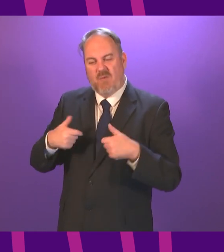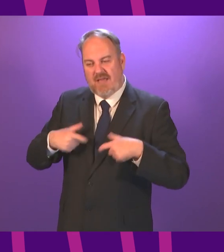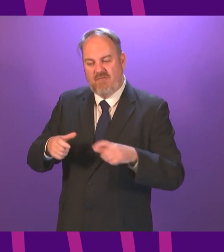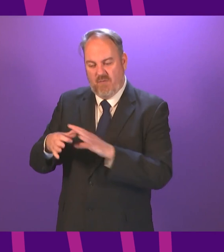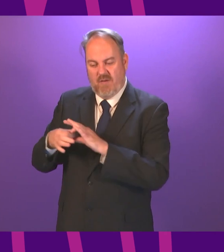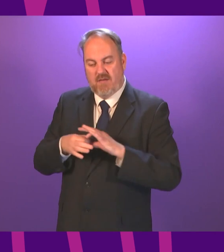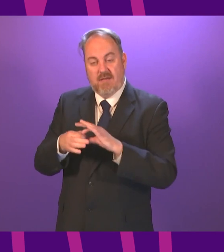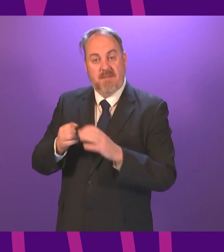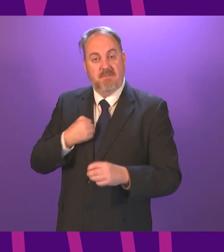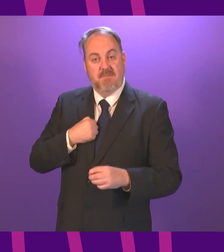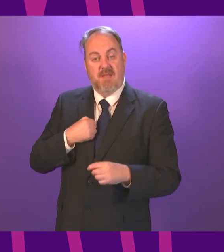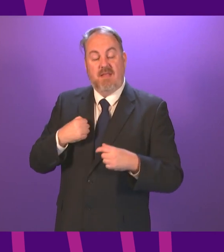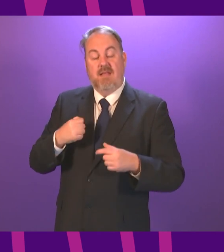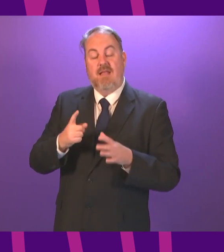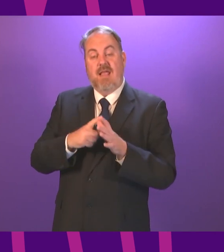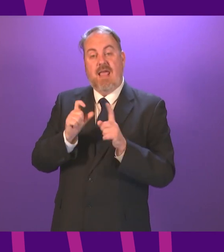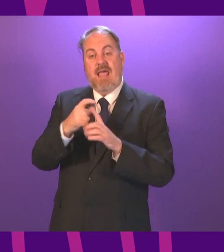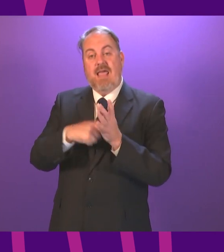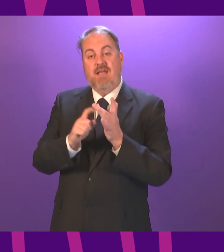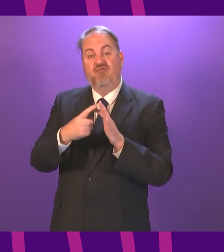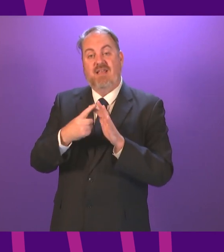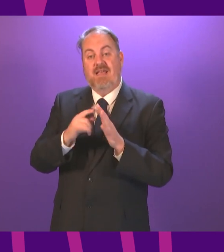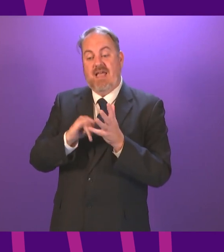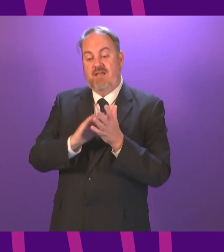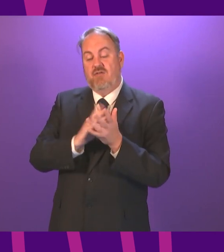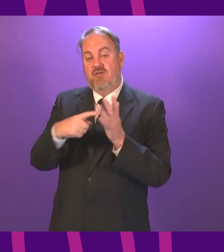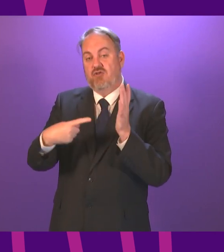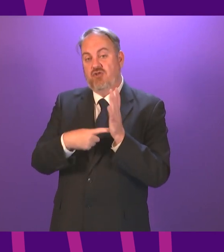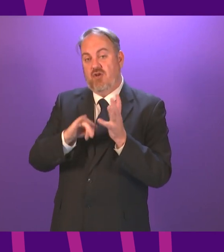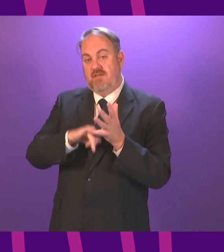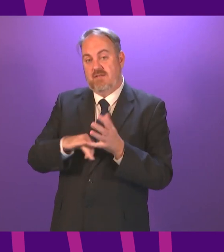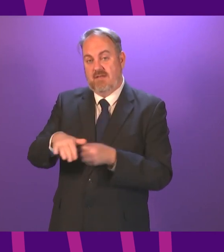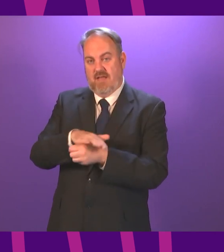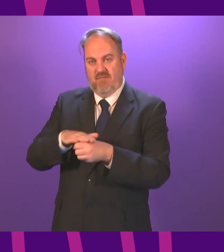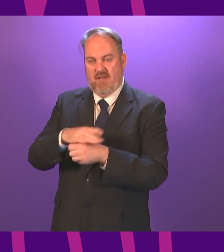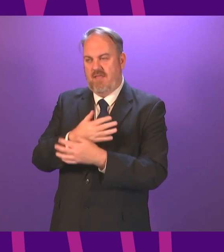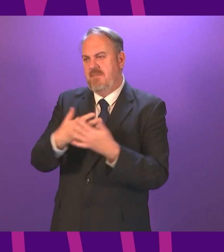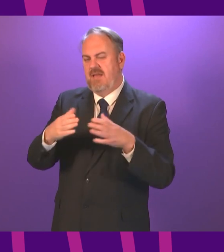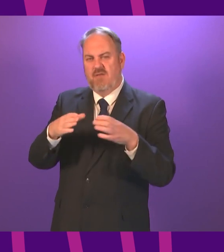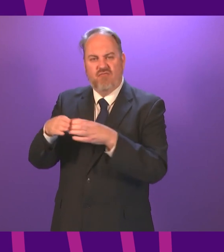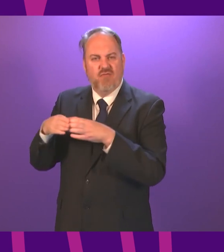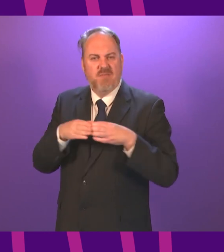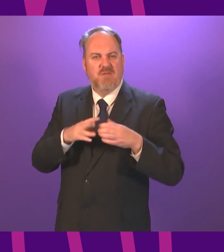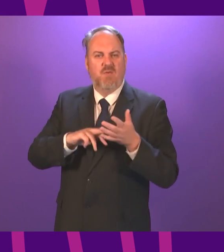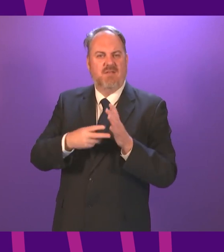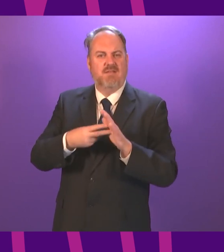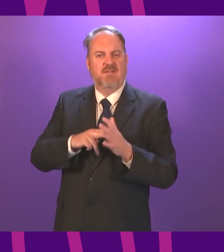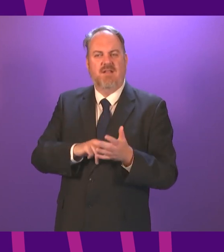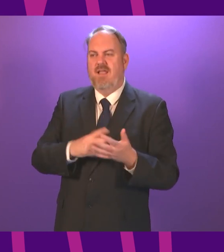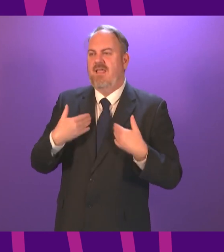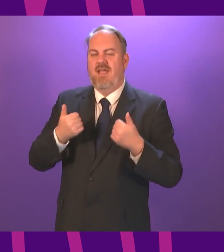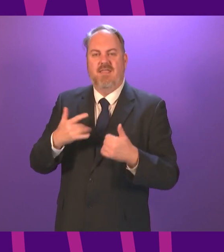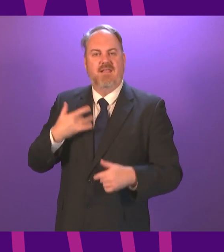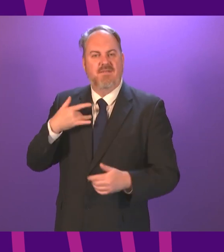in Airdrie and Shorts there were so many shining examples of groups doing what they could to help others. Organisations like the Shorts Healthy Living